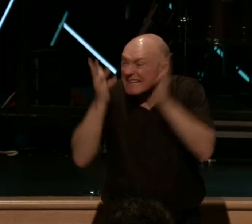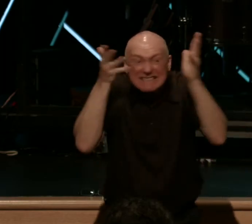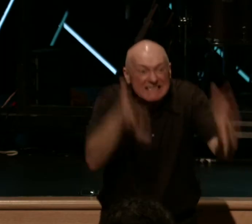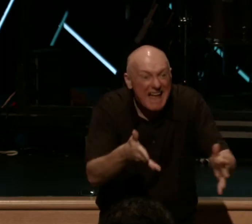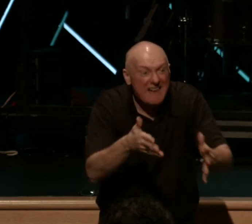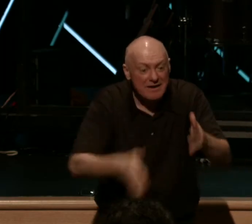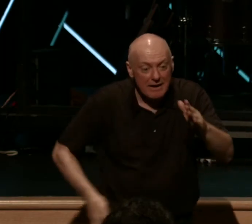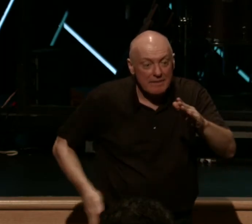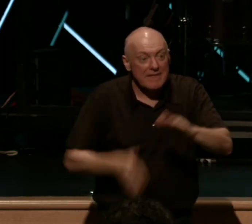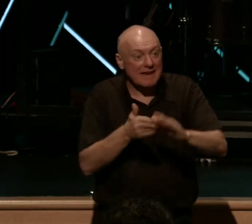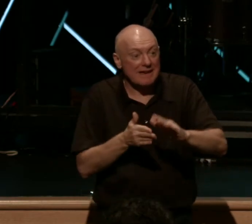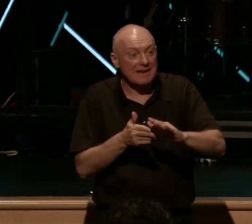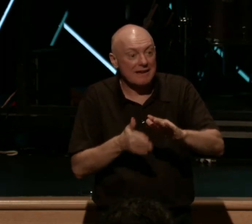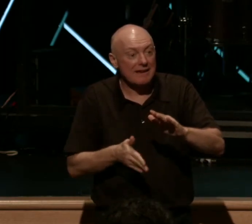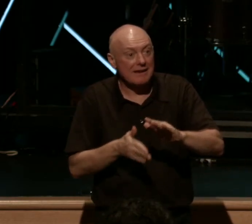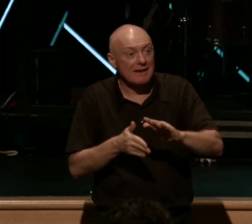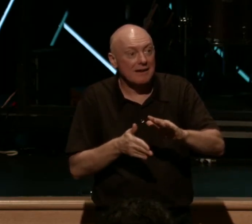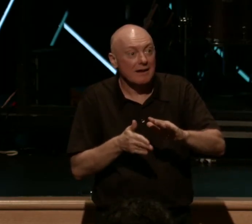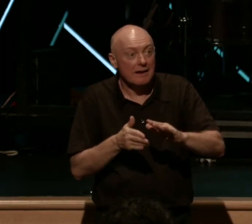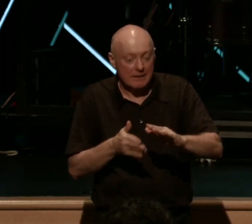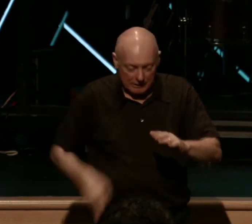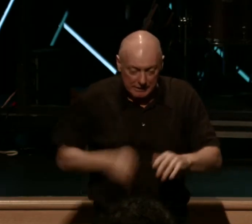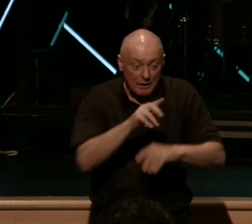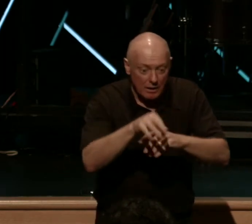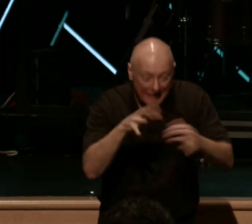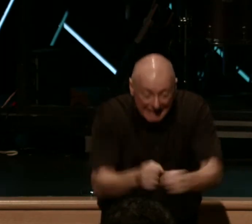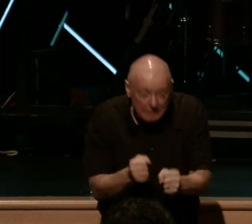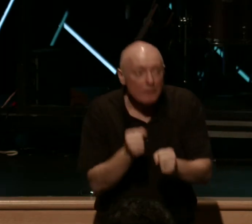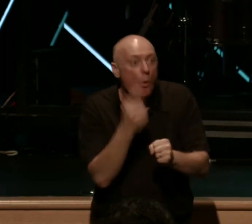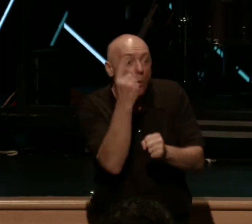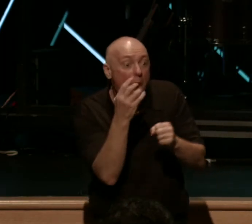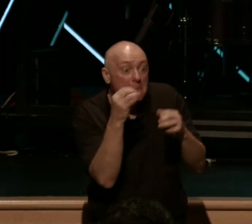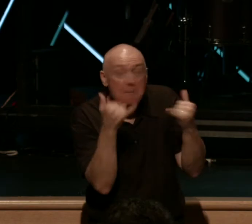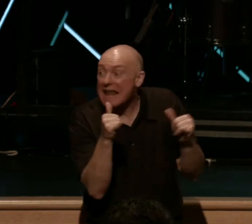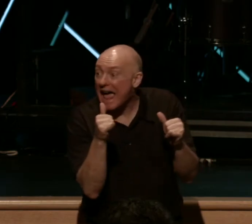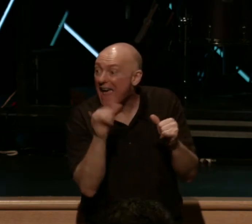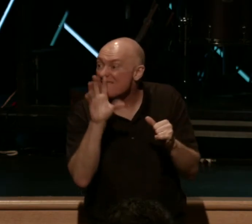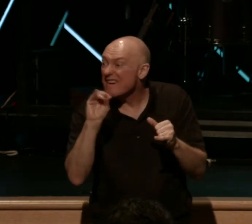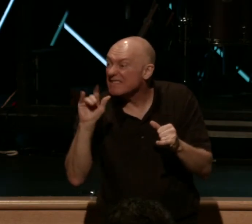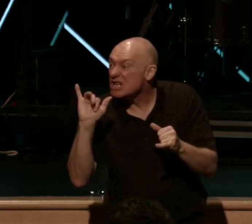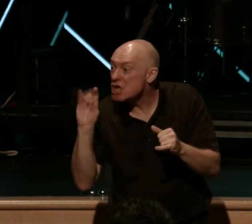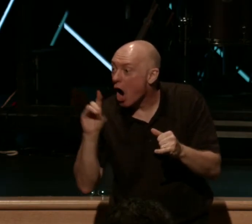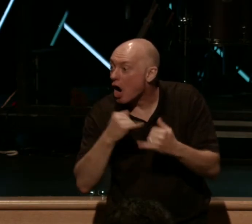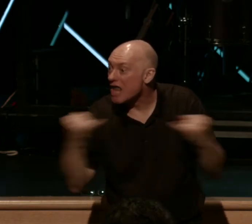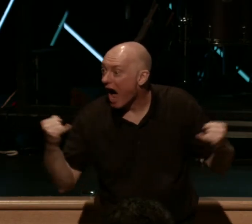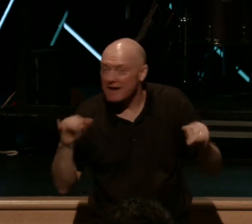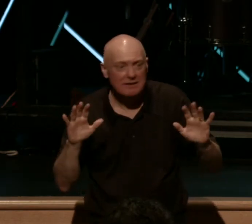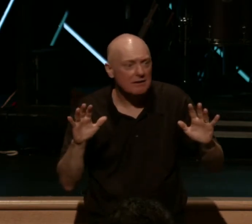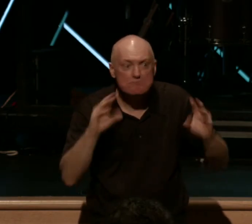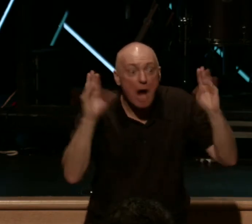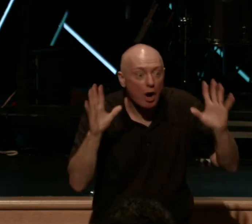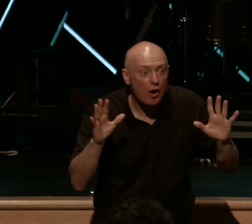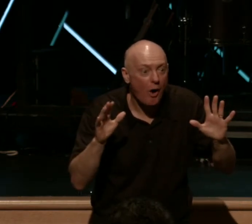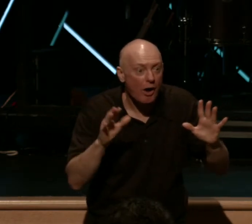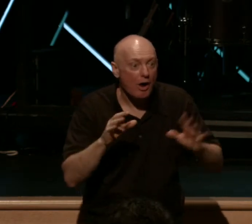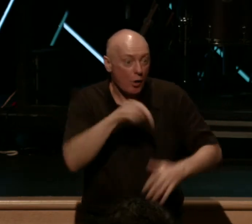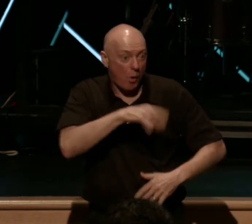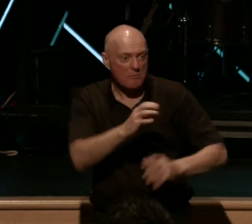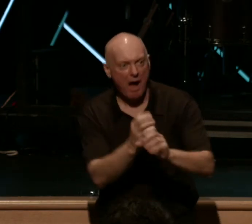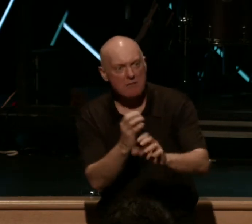kick an onside kick. They get the ball back. They have one play from the 50-yard line. Miraculously. Quarterback drops back. Takes